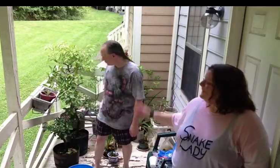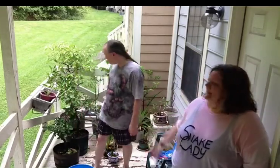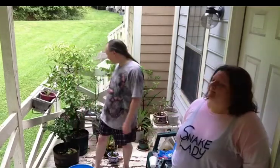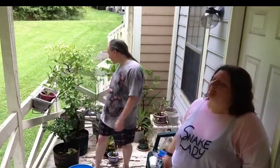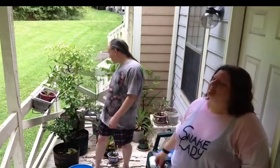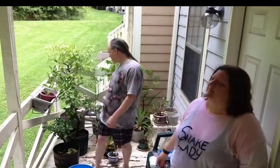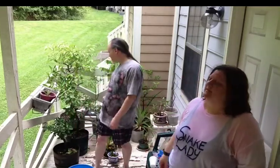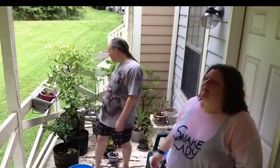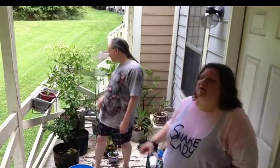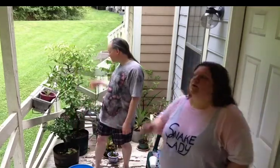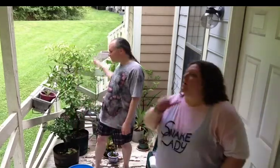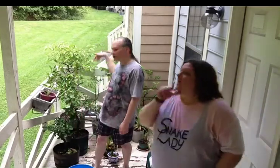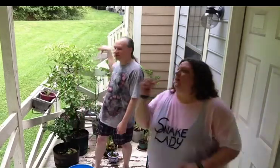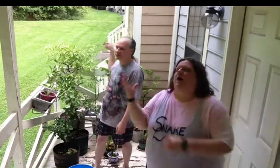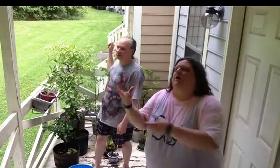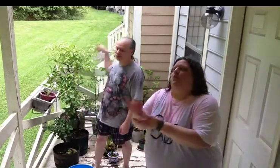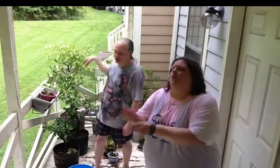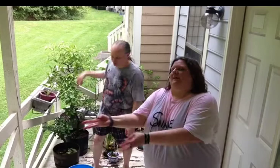See, we're not wasting water. watering my plants.